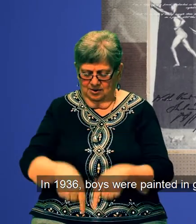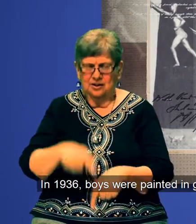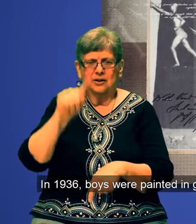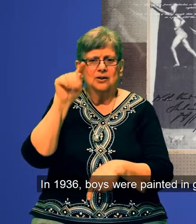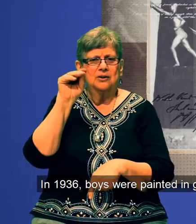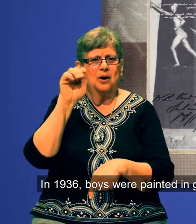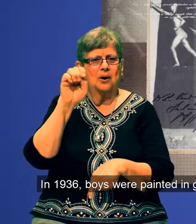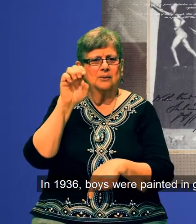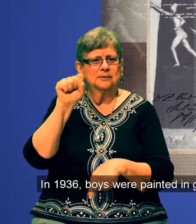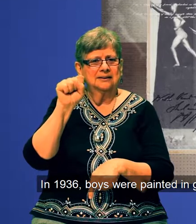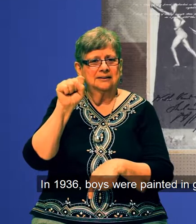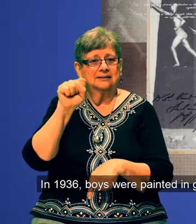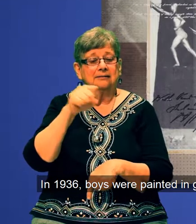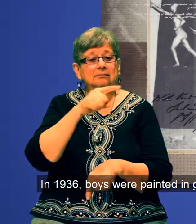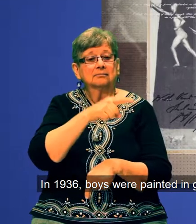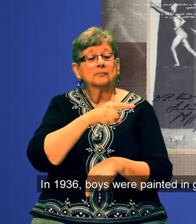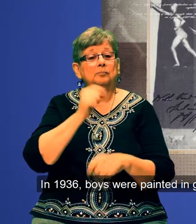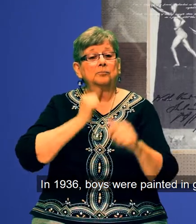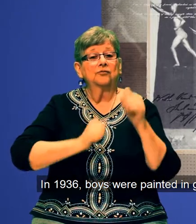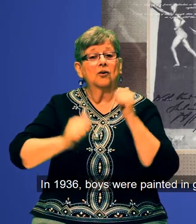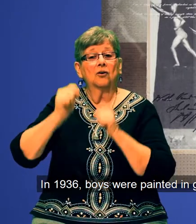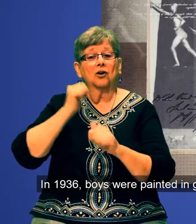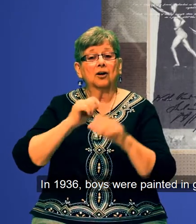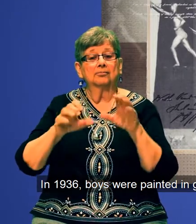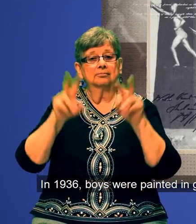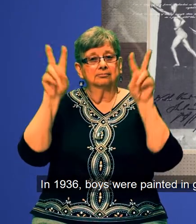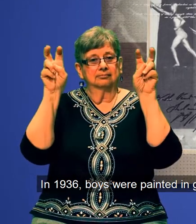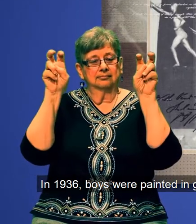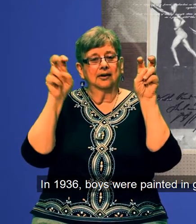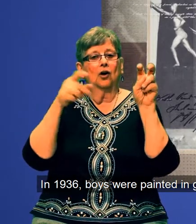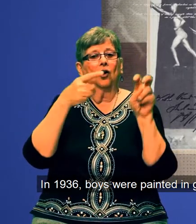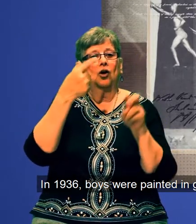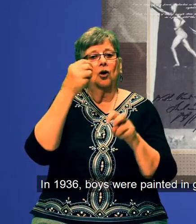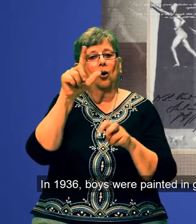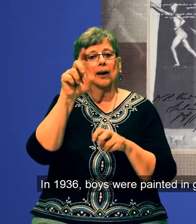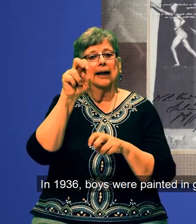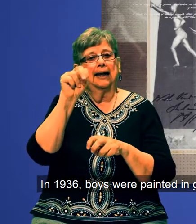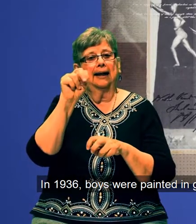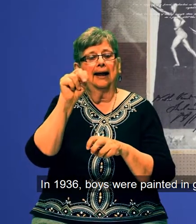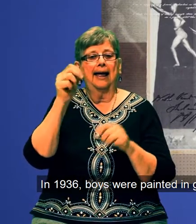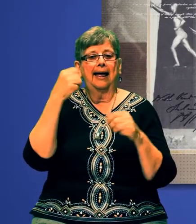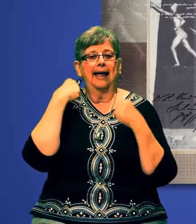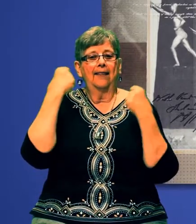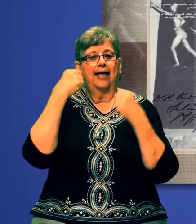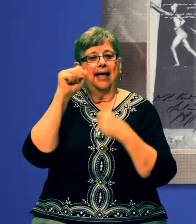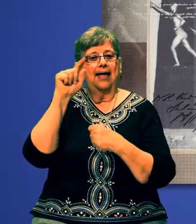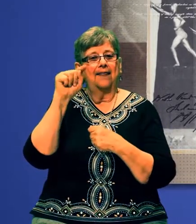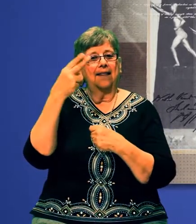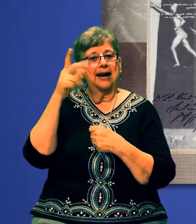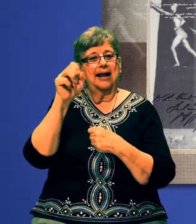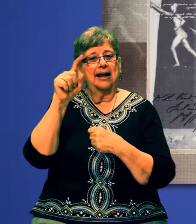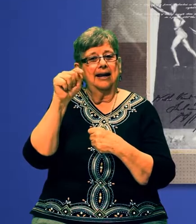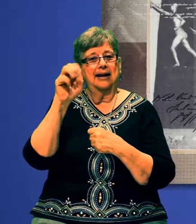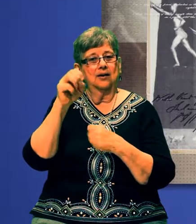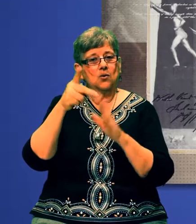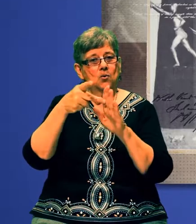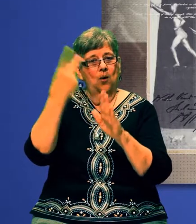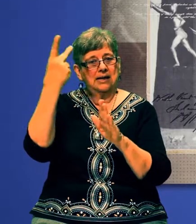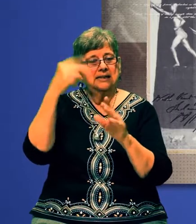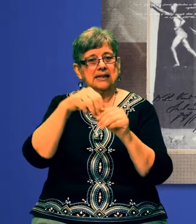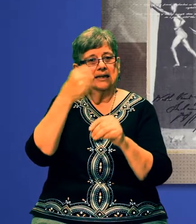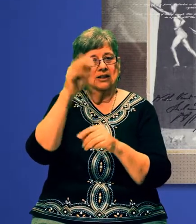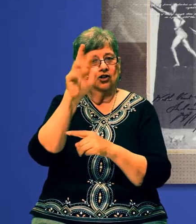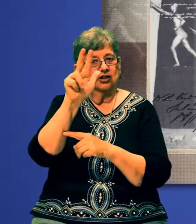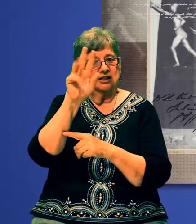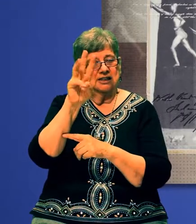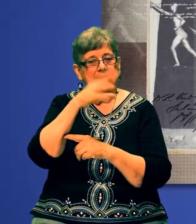In 1936, boys were painted in gold from their head to their toes. They performed with the Golden Athlete, twice in 1936 and